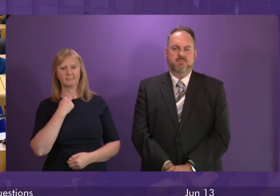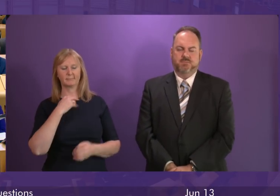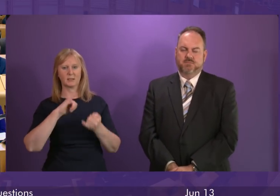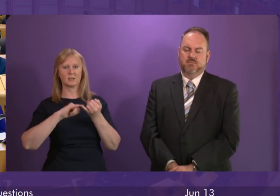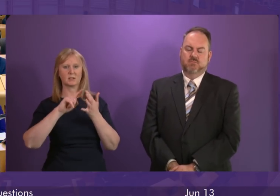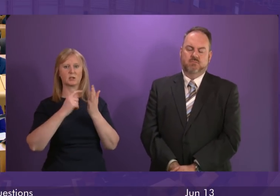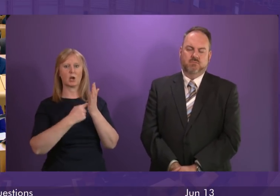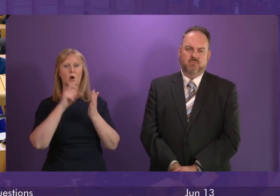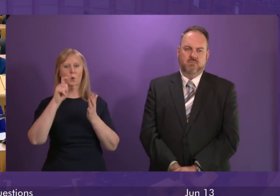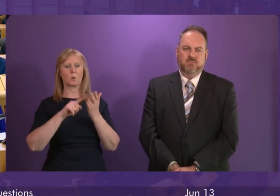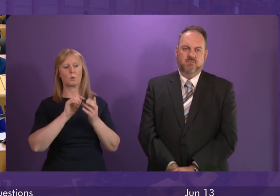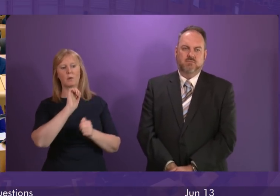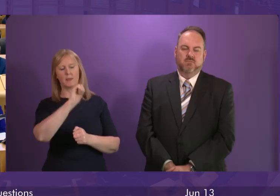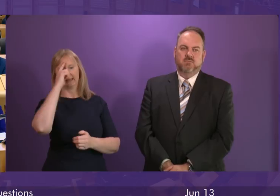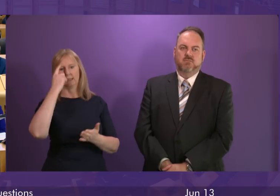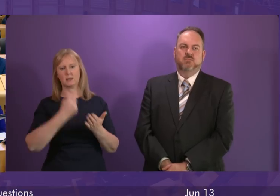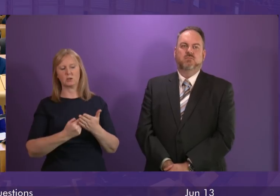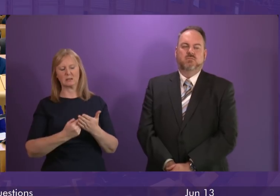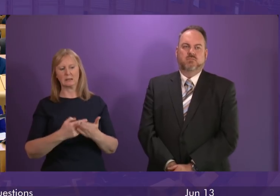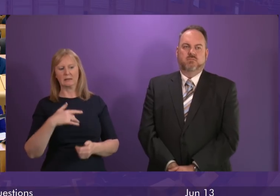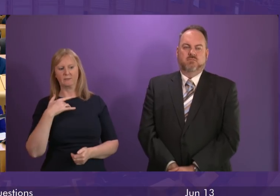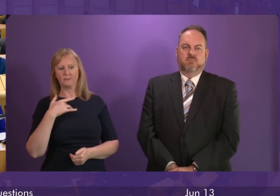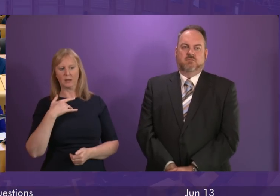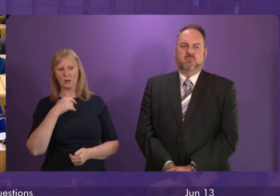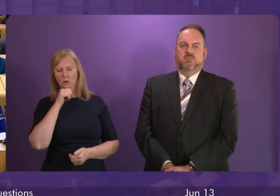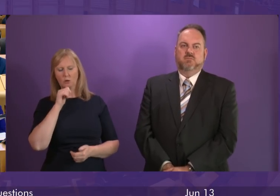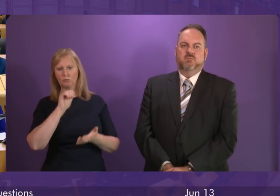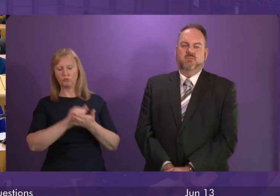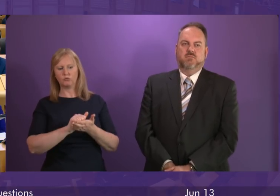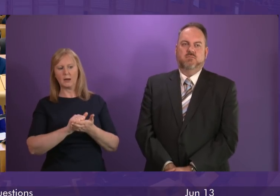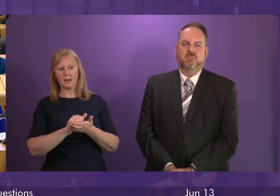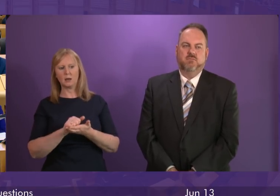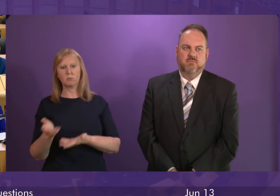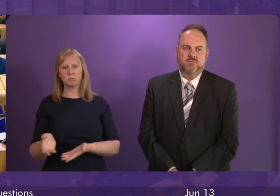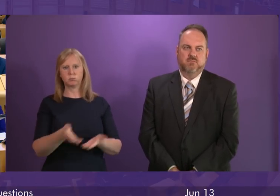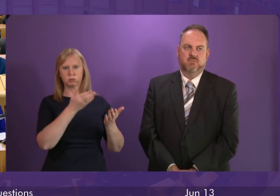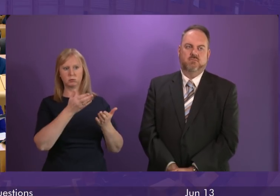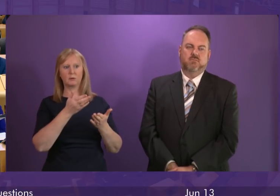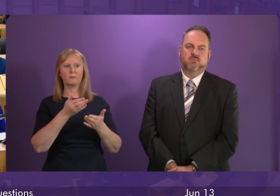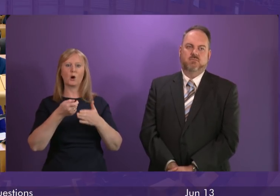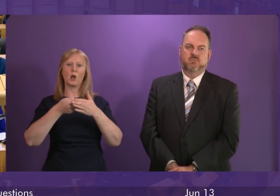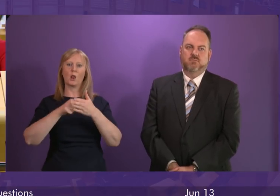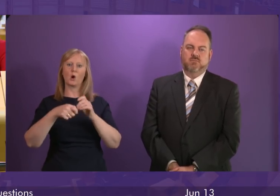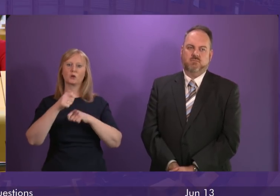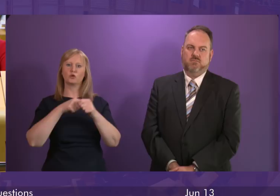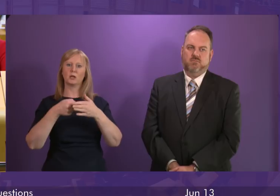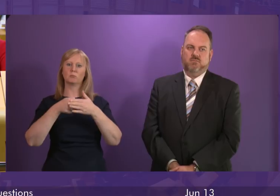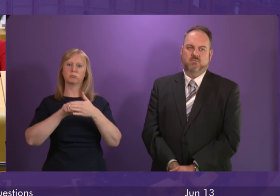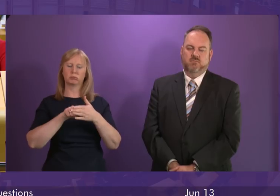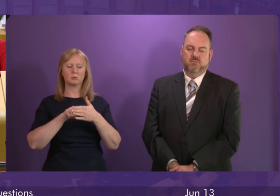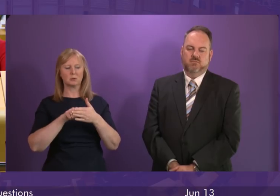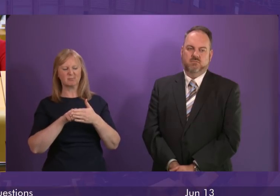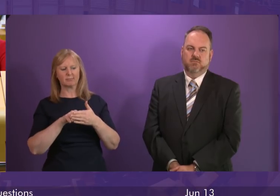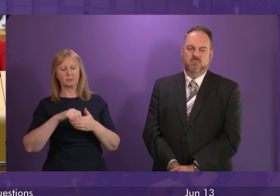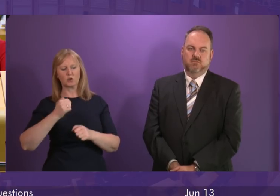decision. I think it is inhumane that people can be evicted from their homes by the locks being changed. The Scottish Government